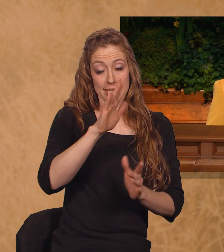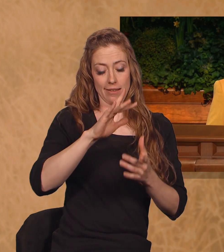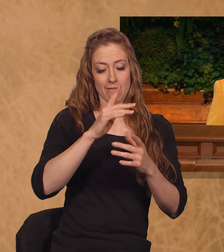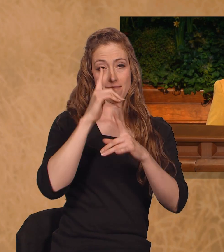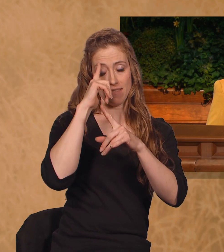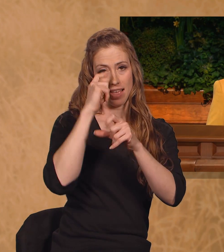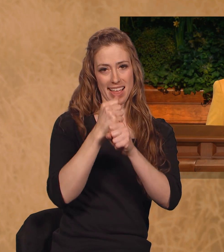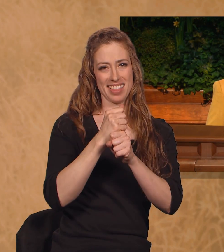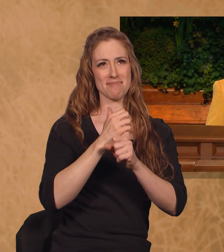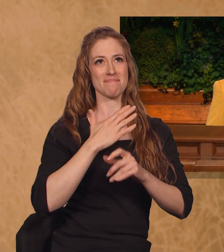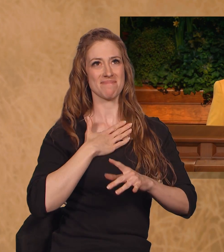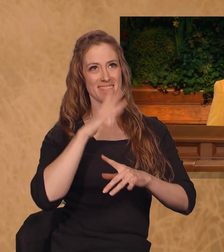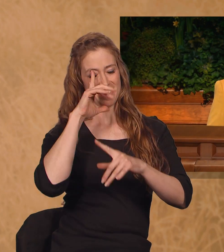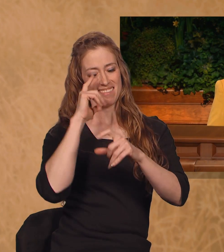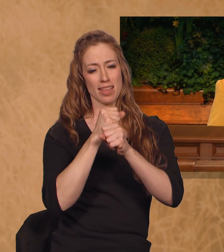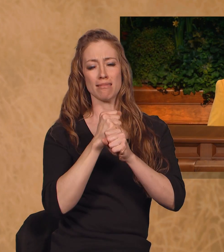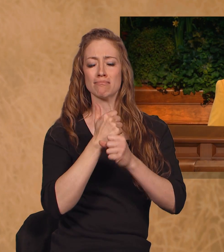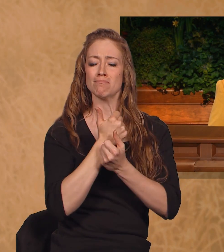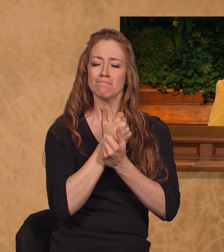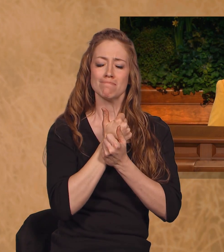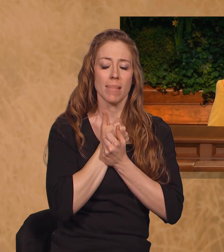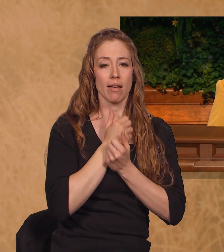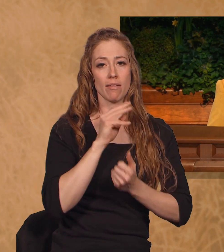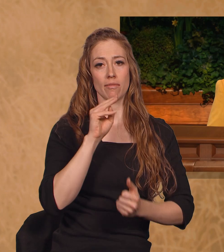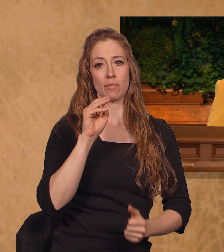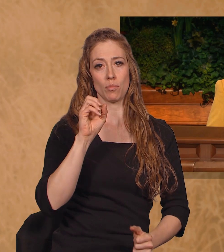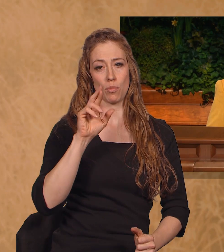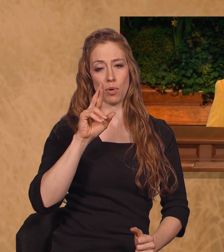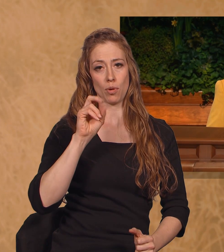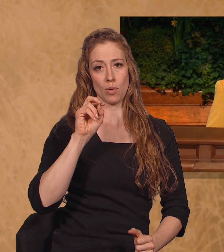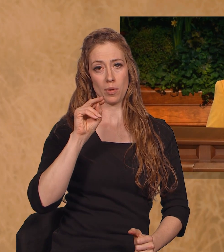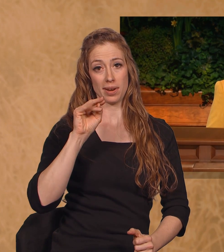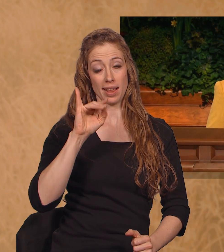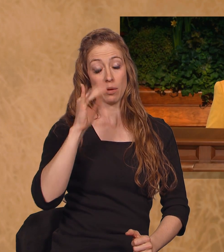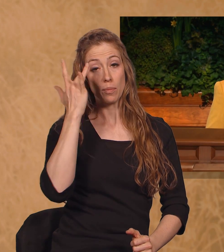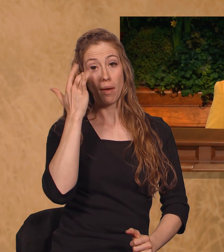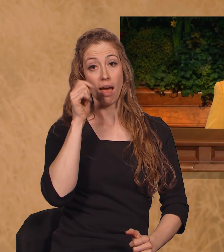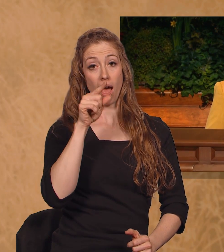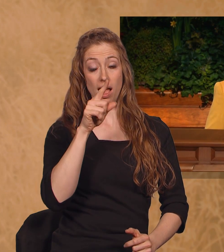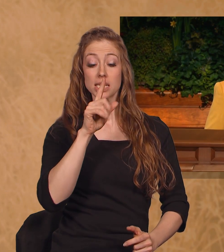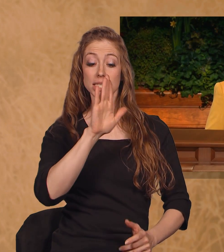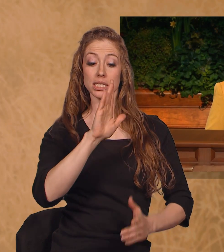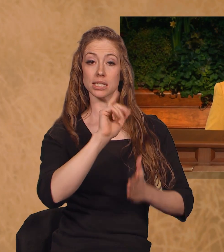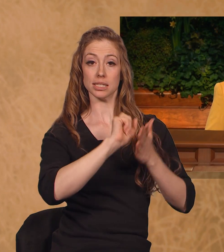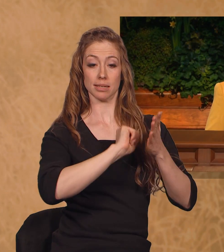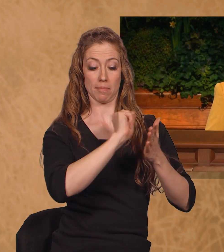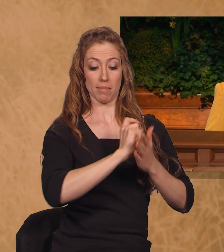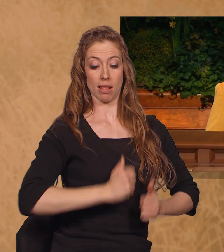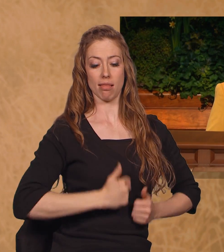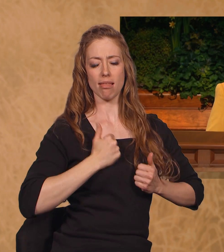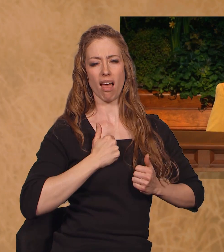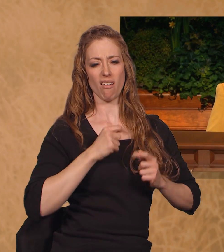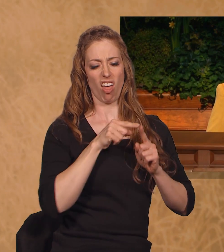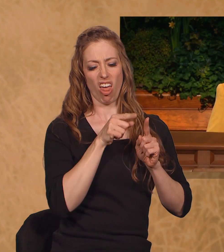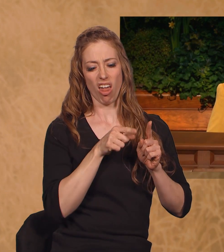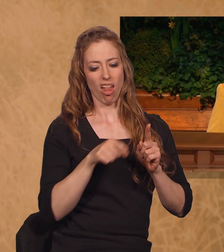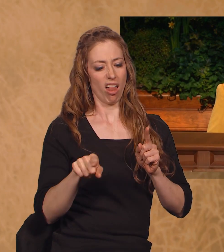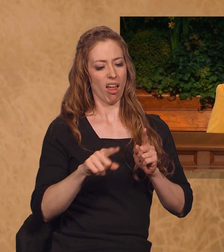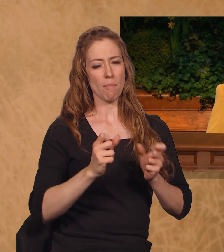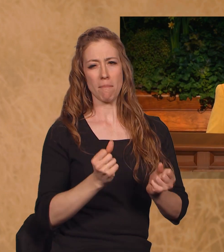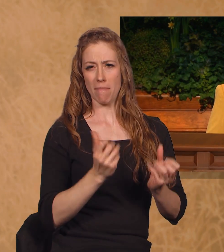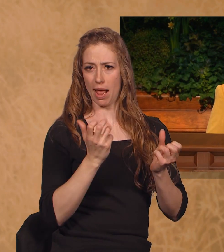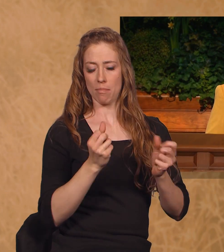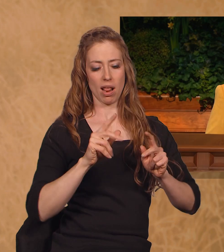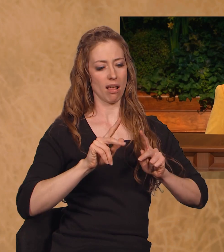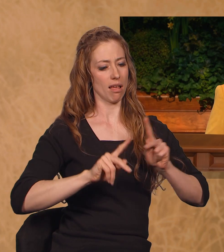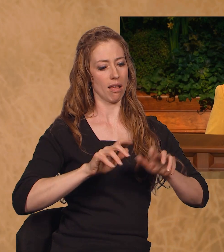I love Moroni because in a very degenerate society, he remained pure and true. He